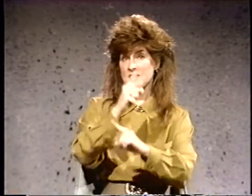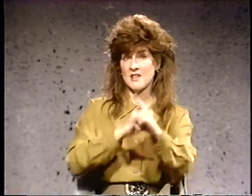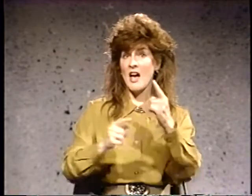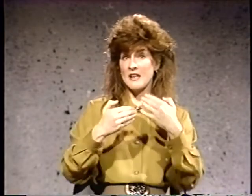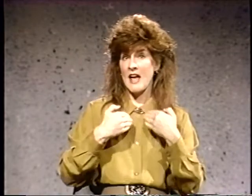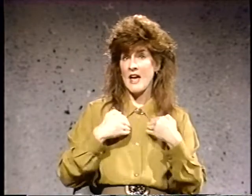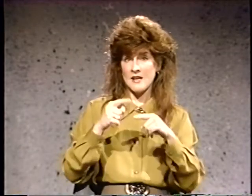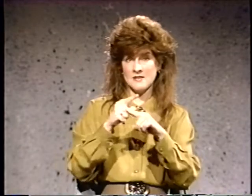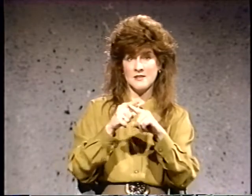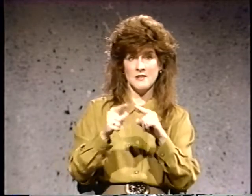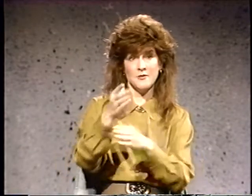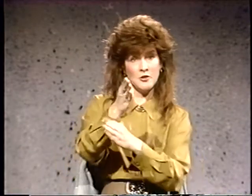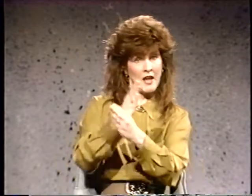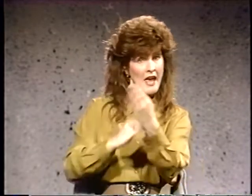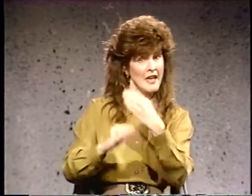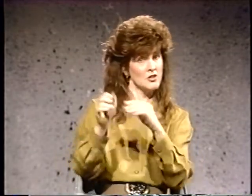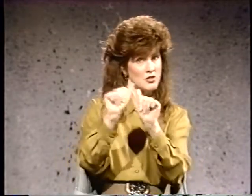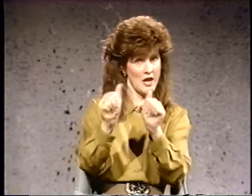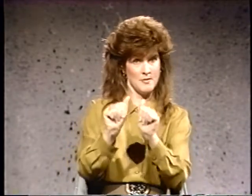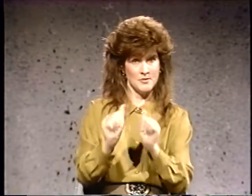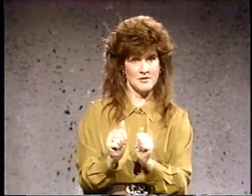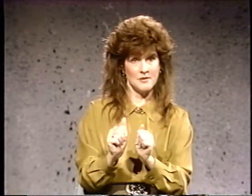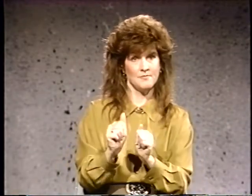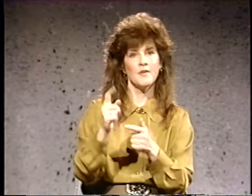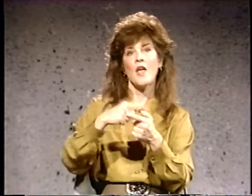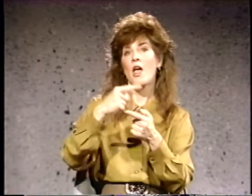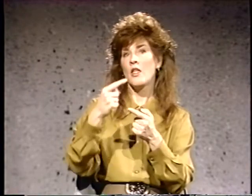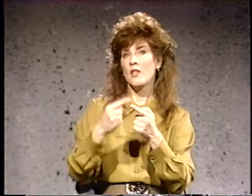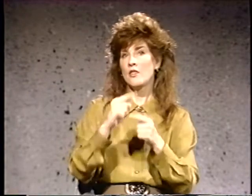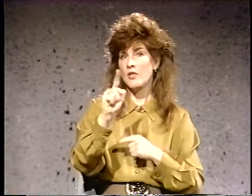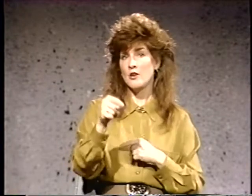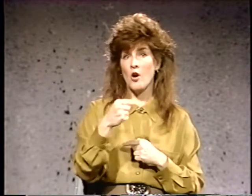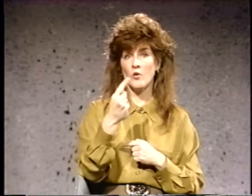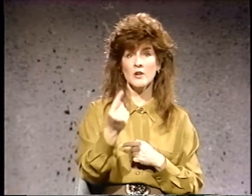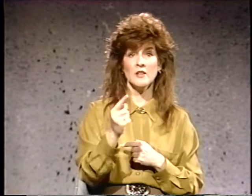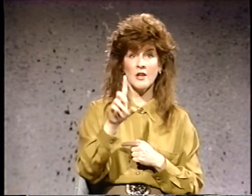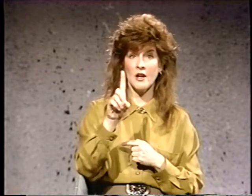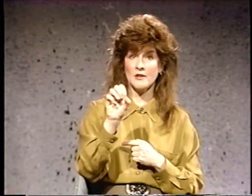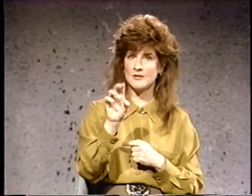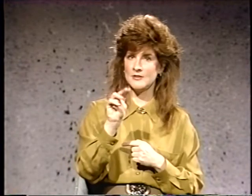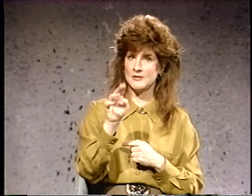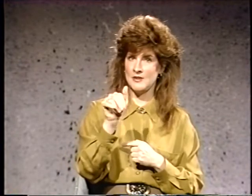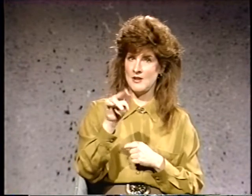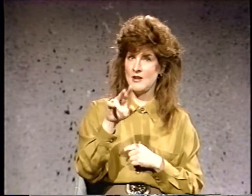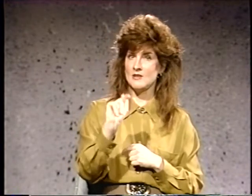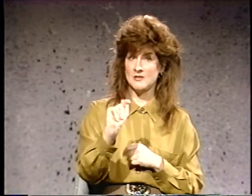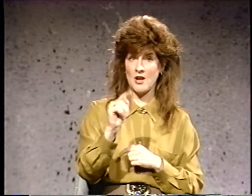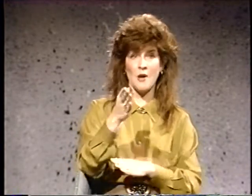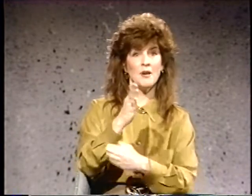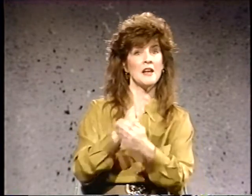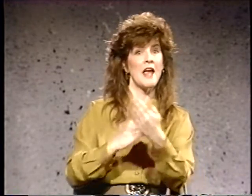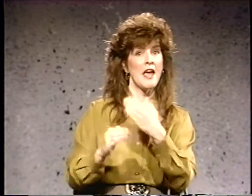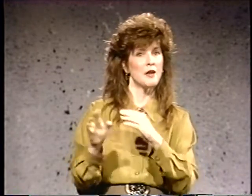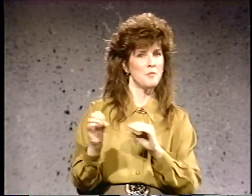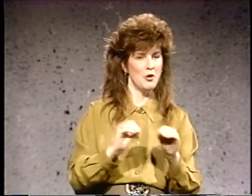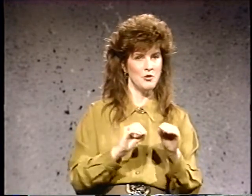sign has different hand shapes, then only the dominant hand moves.